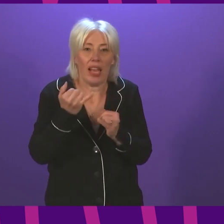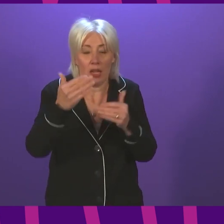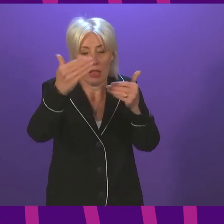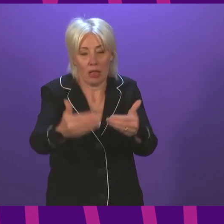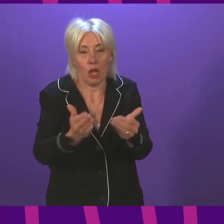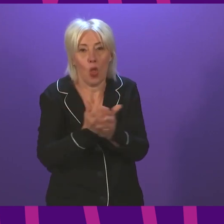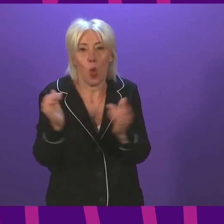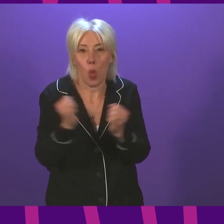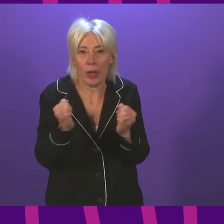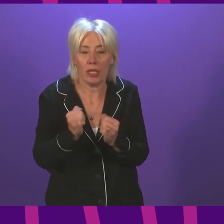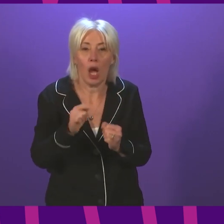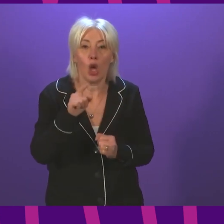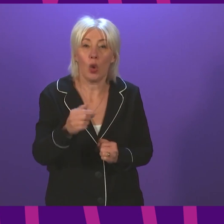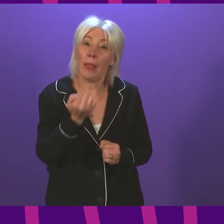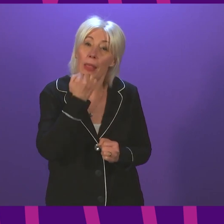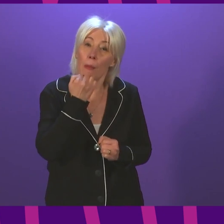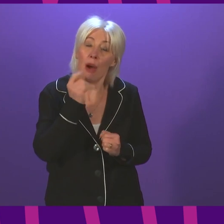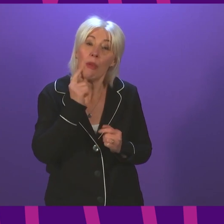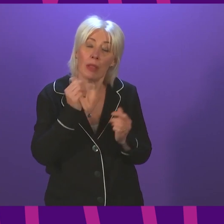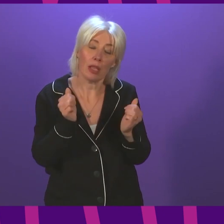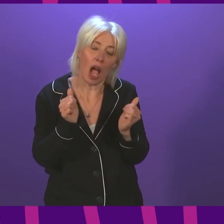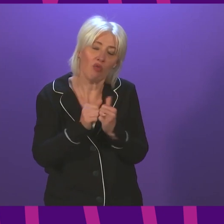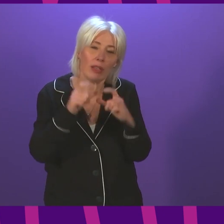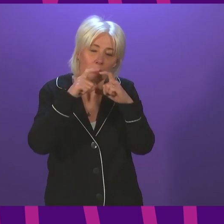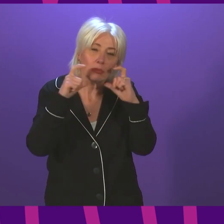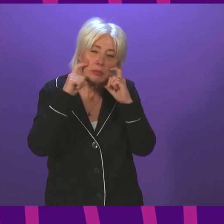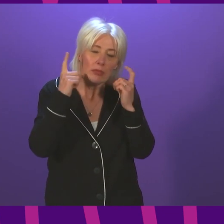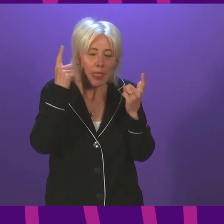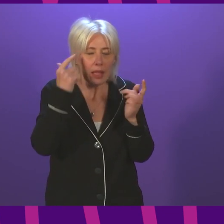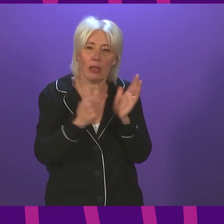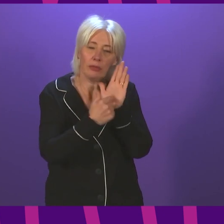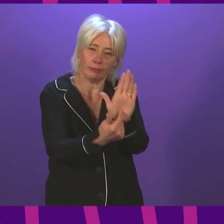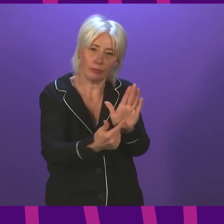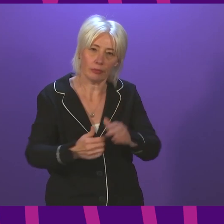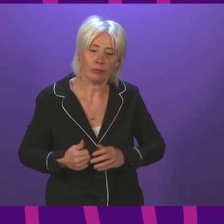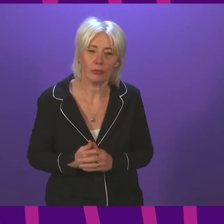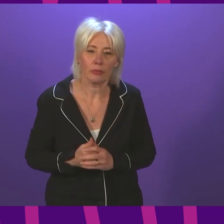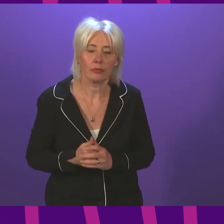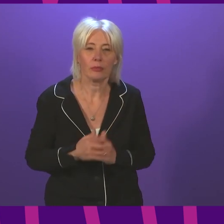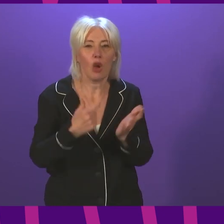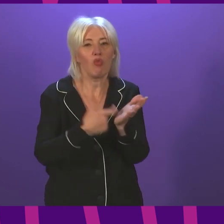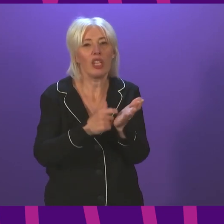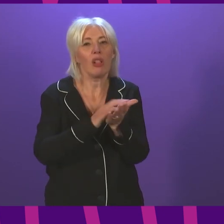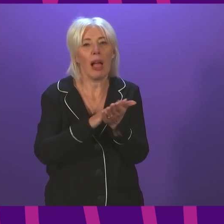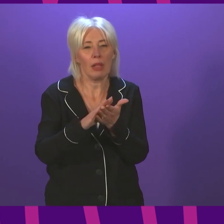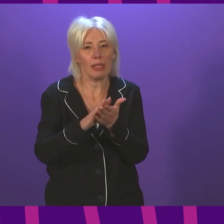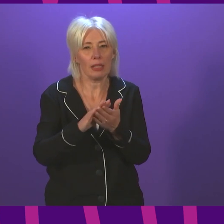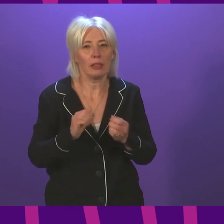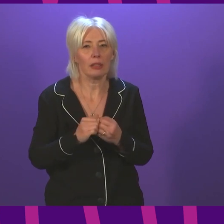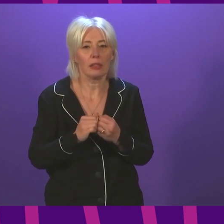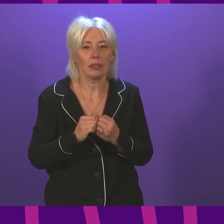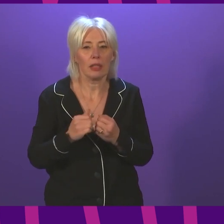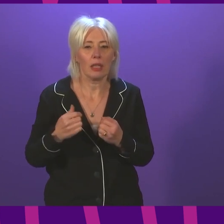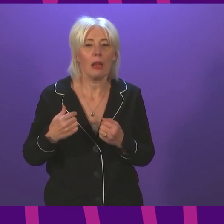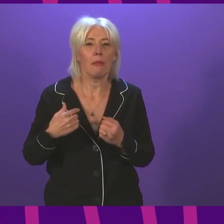and I think those numbers on face coverings demonstrate that. Rachel Hamilton to be followed by Fulton McGregor. My